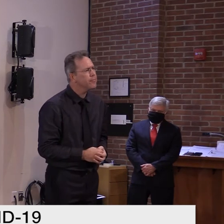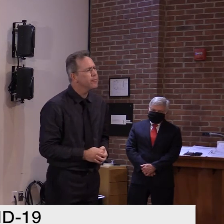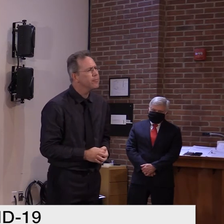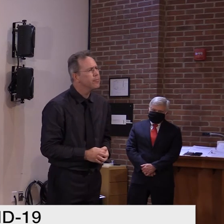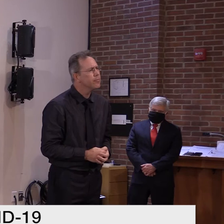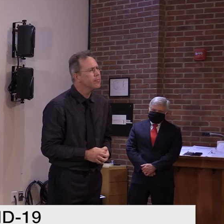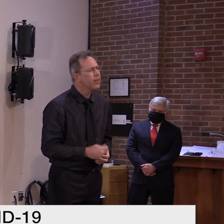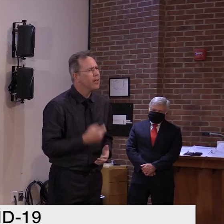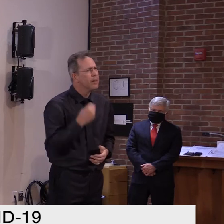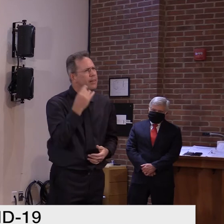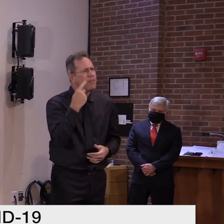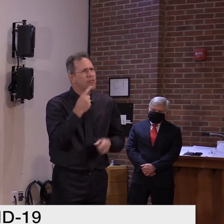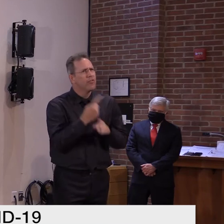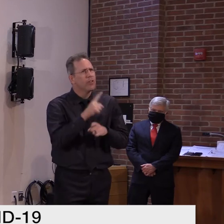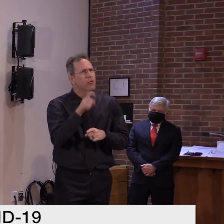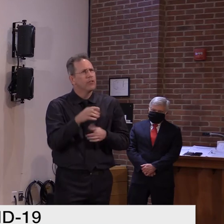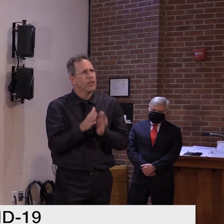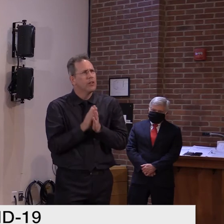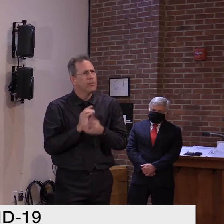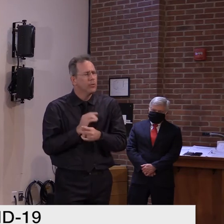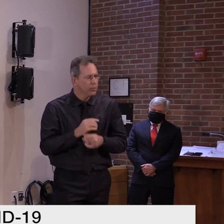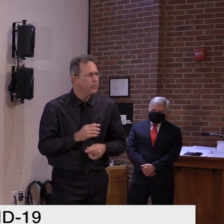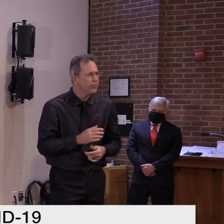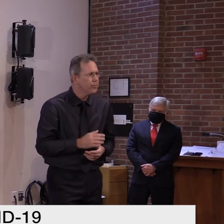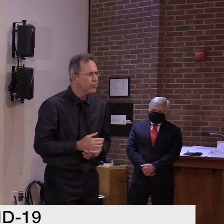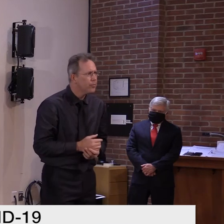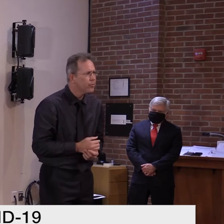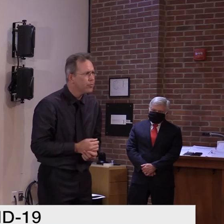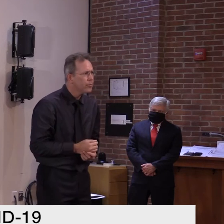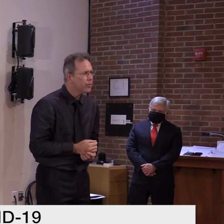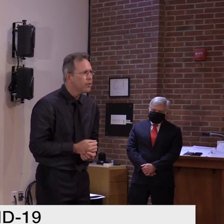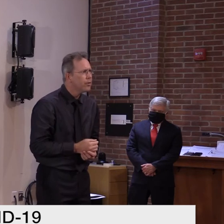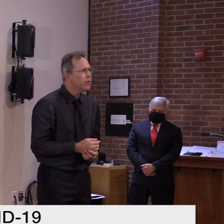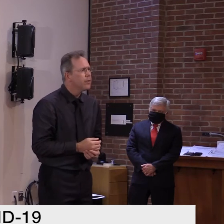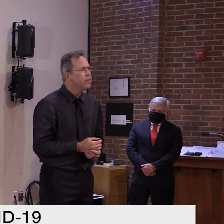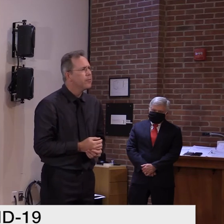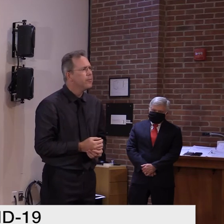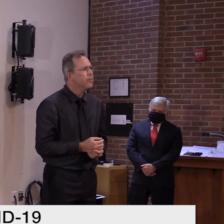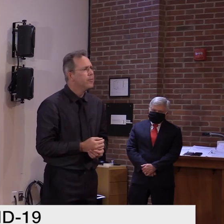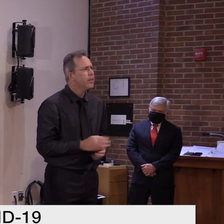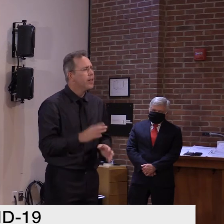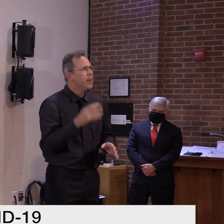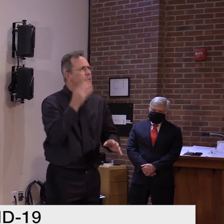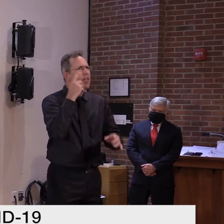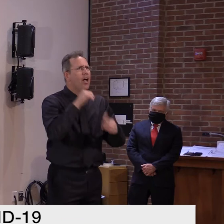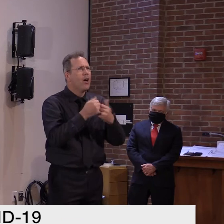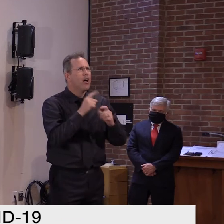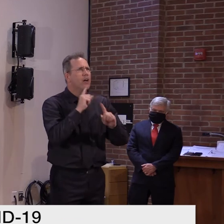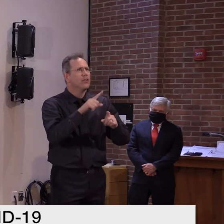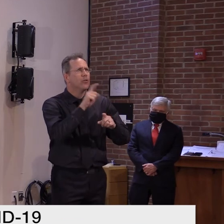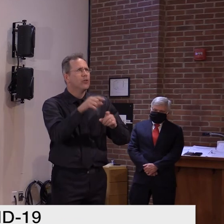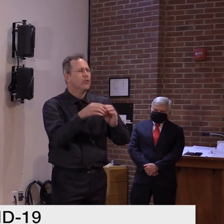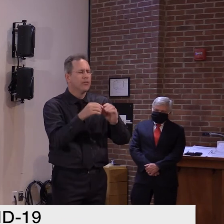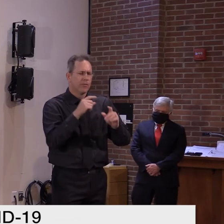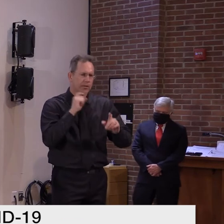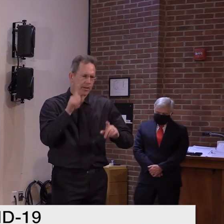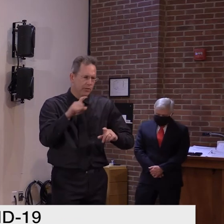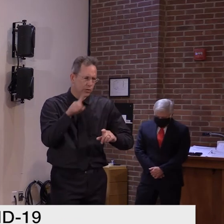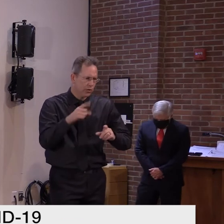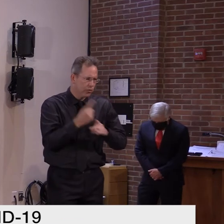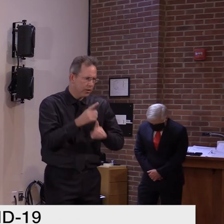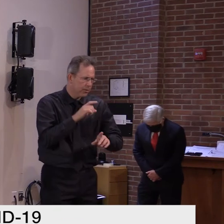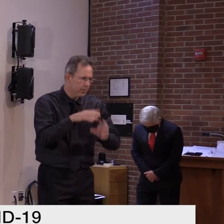things mentally, but the restrictions of the last week that you guys have